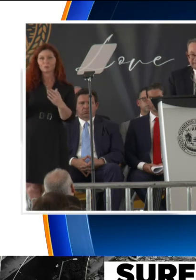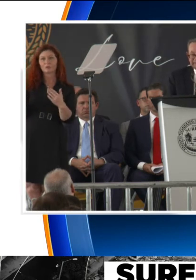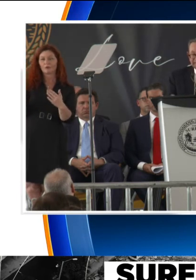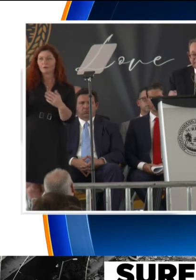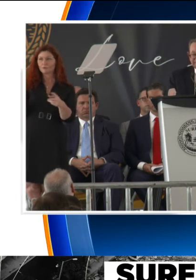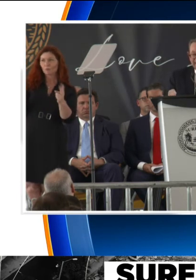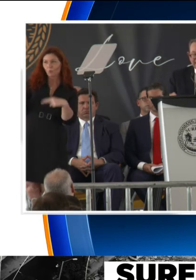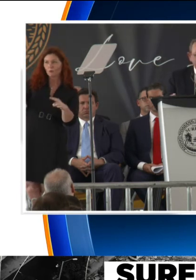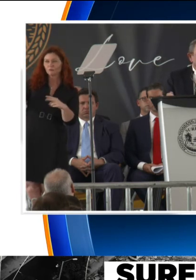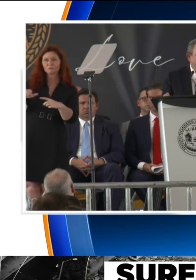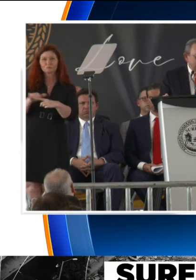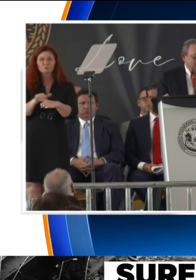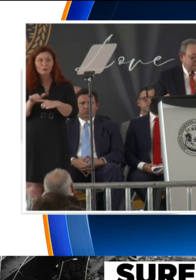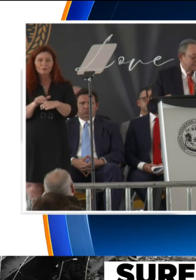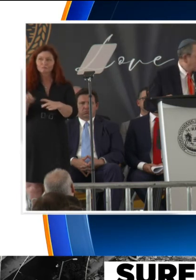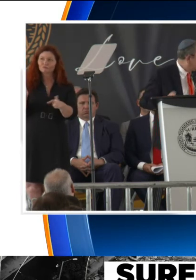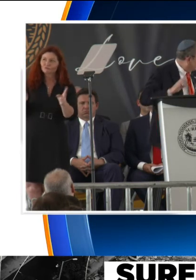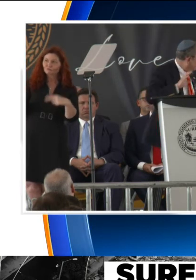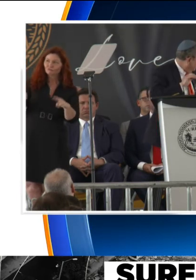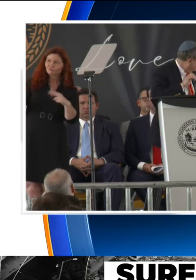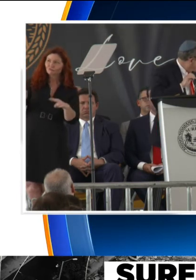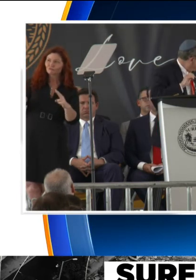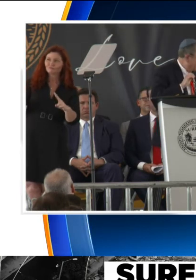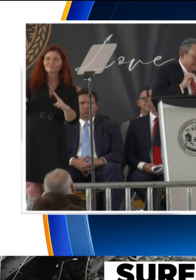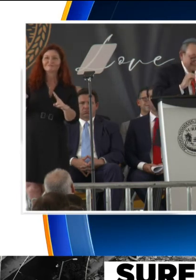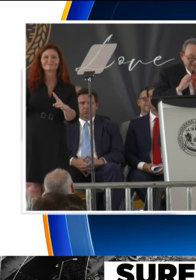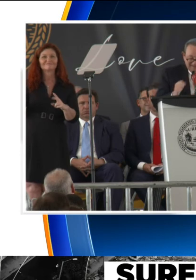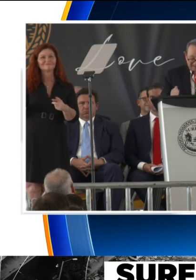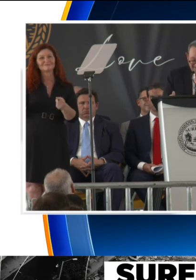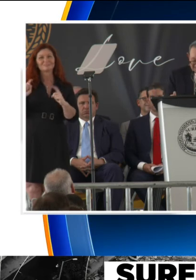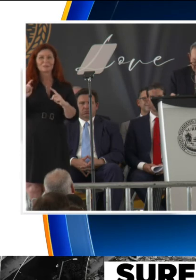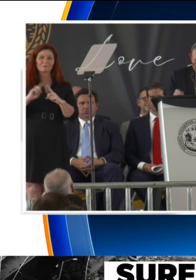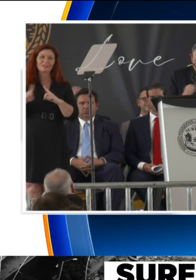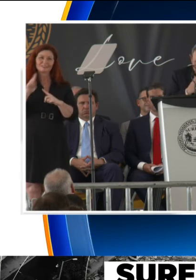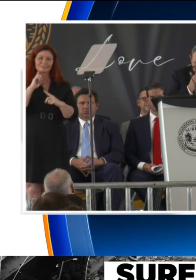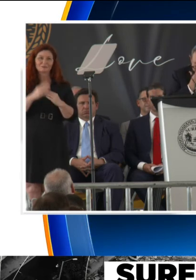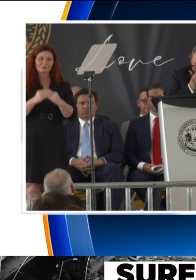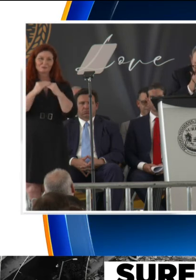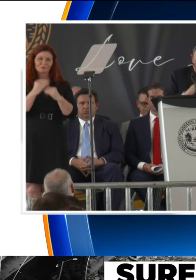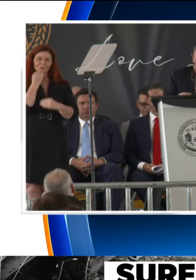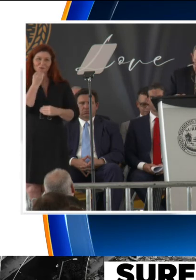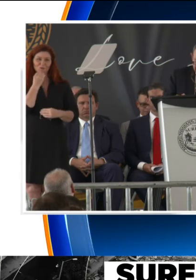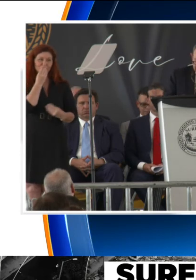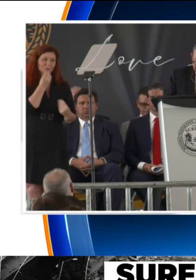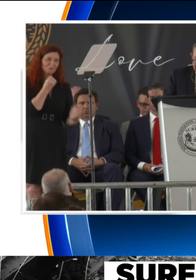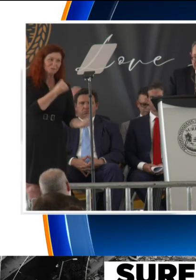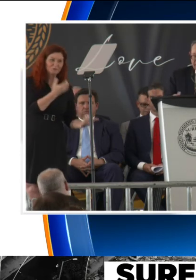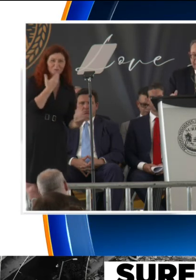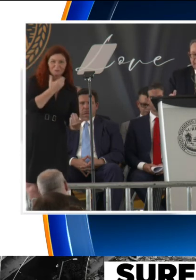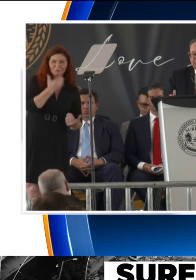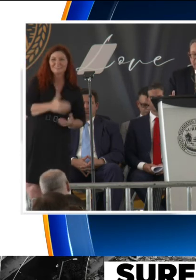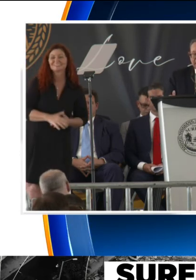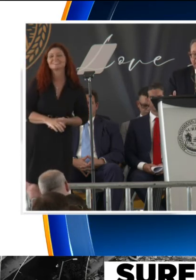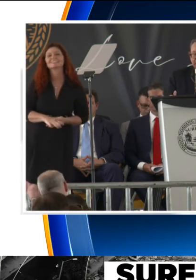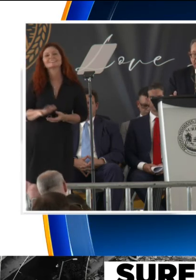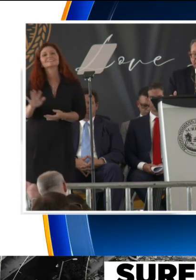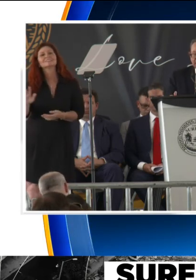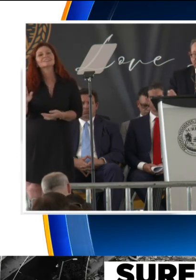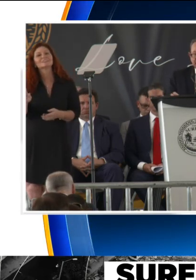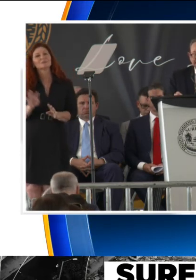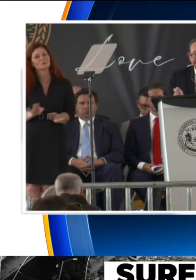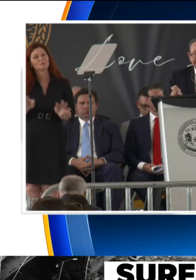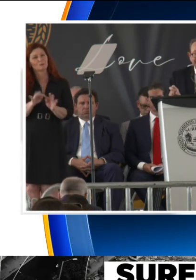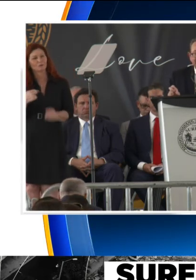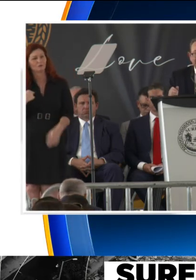trained, and they even made us falafel. Thank you. But that was very important for